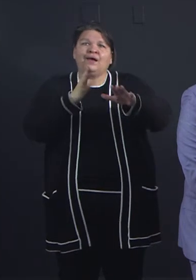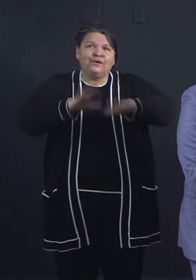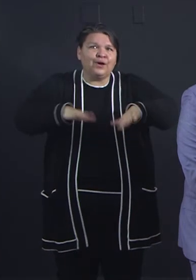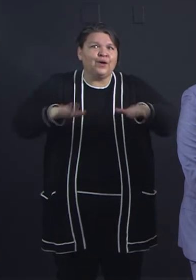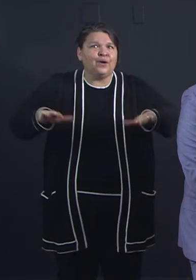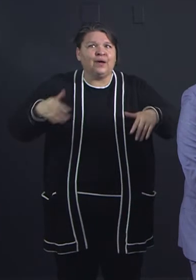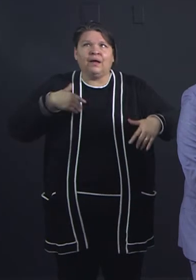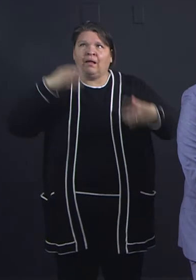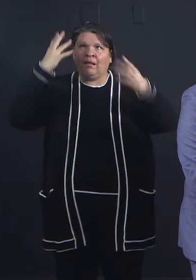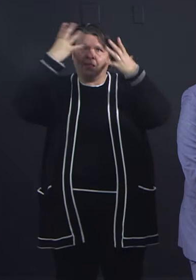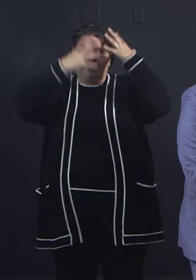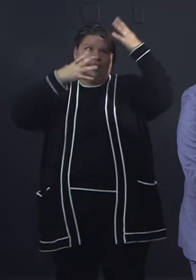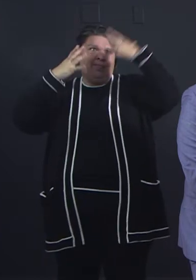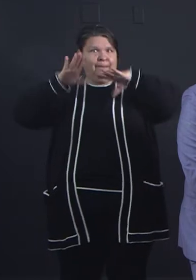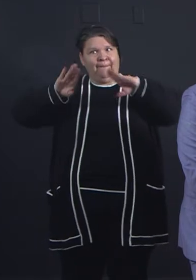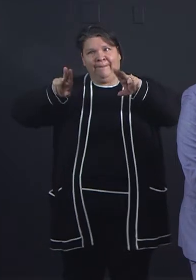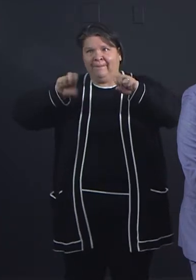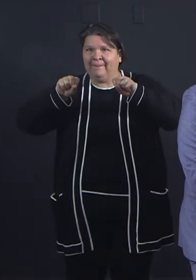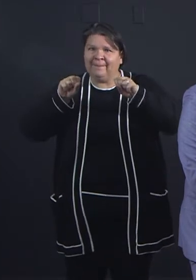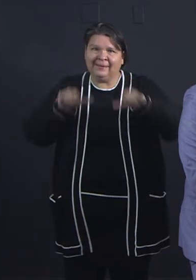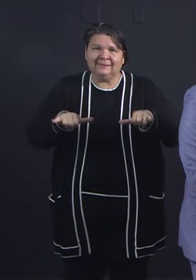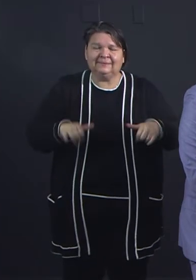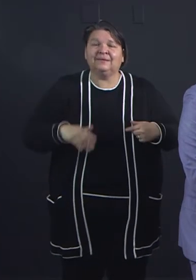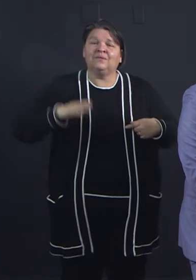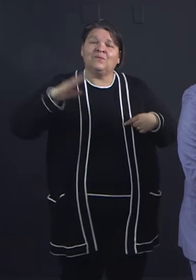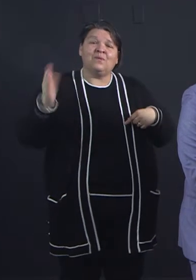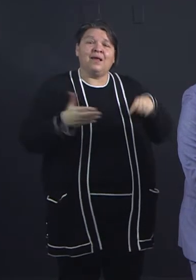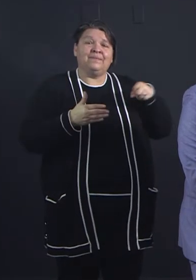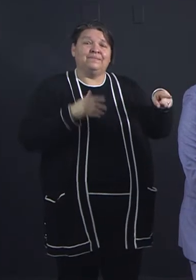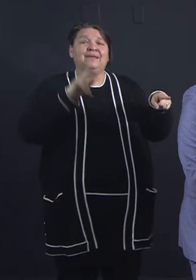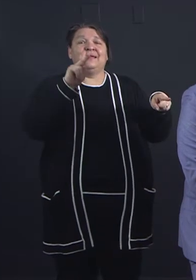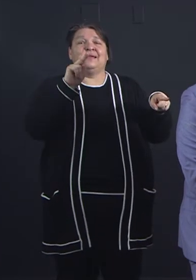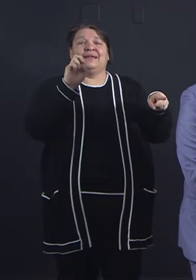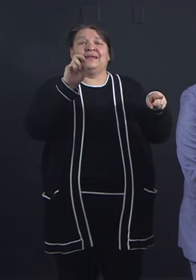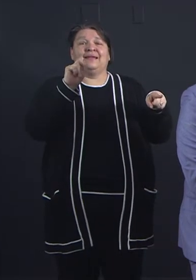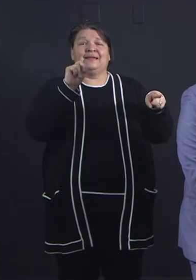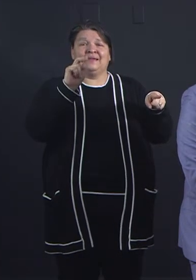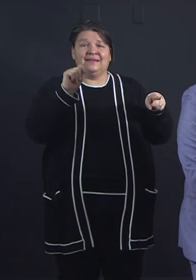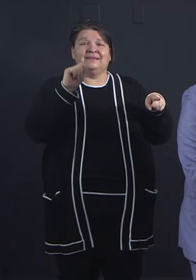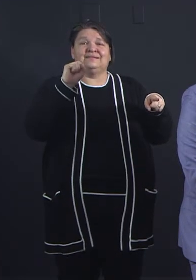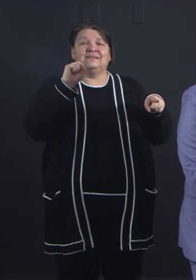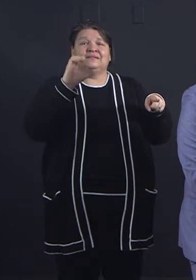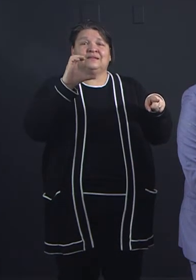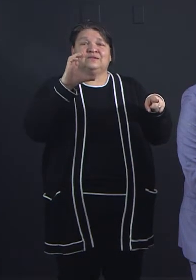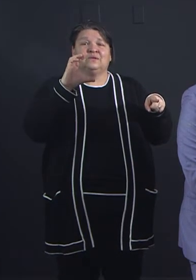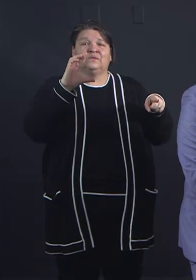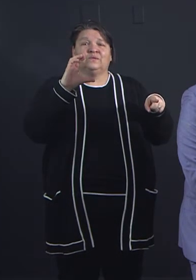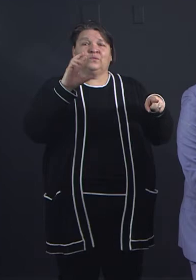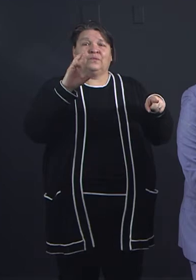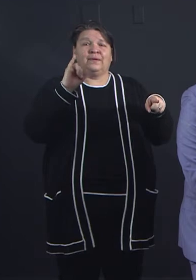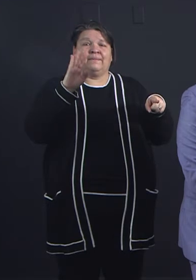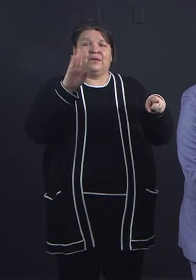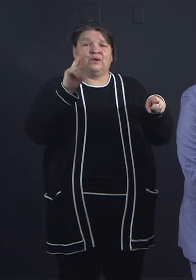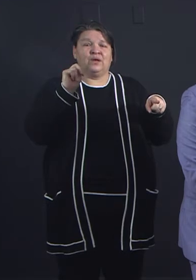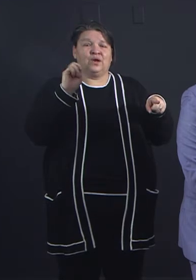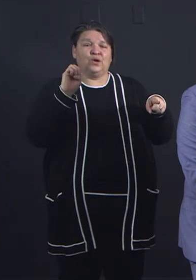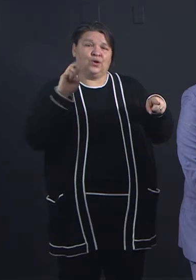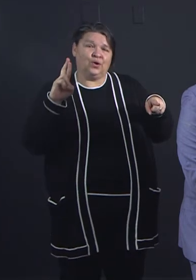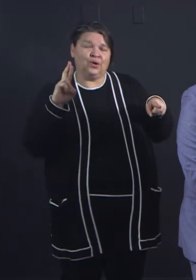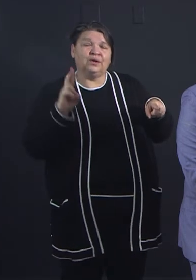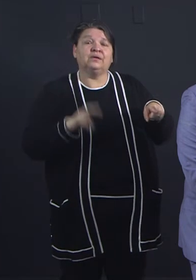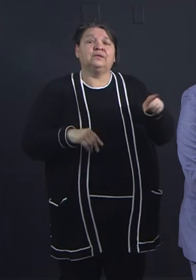ISD Superintendent. Kent, welcome. Great to be here. Thank you, Mayor. to have you. But before we start with some questions for Kent,